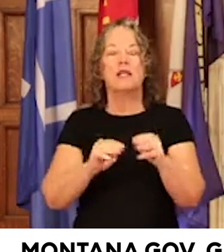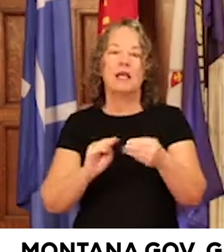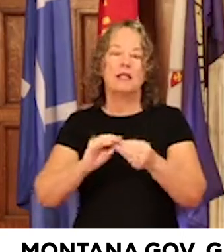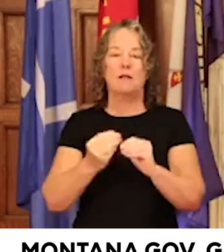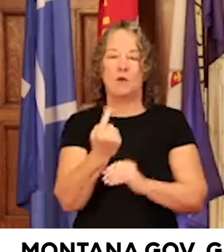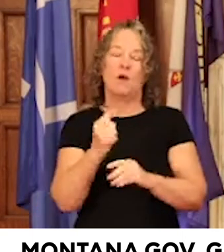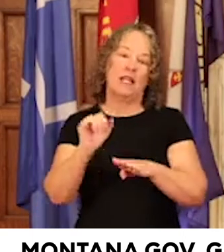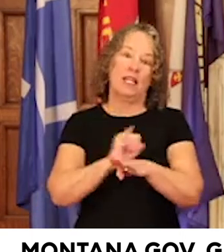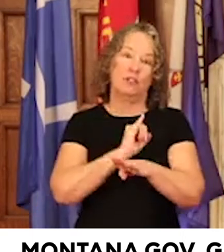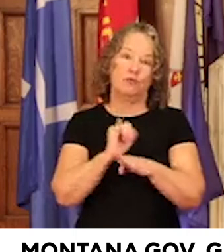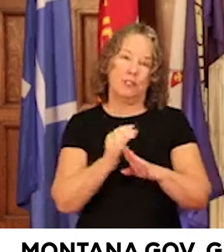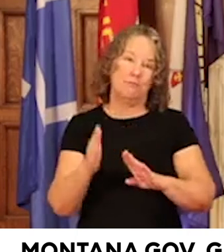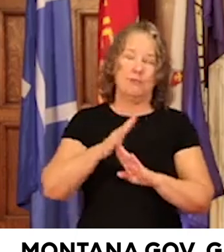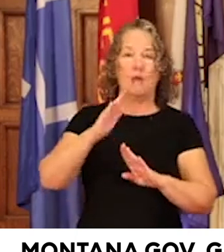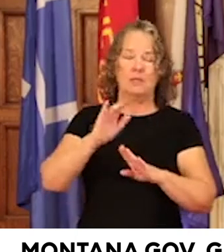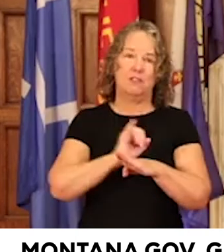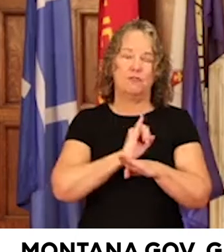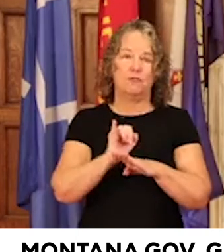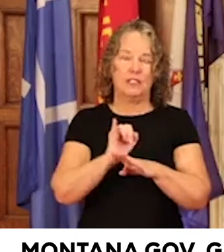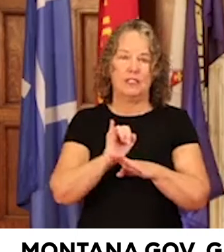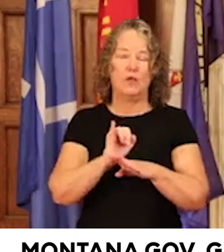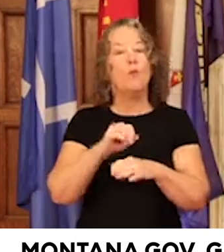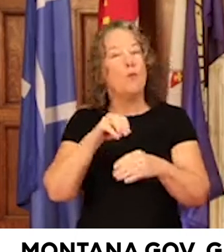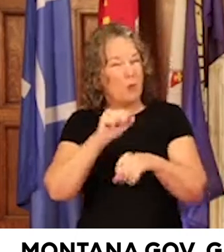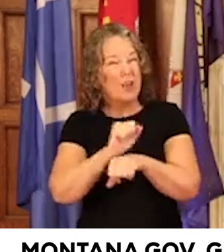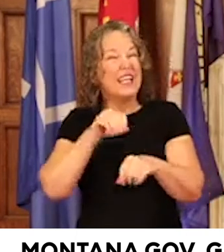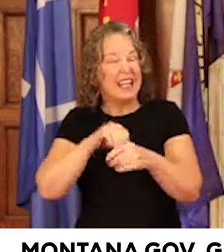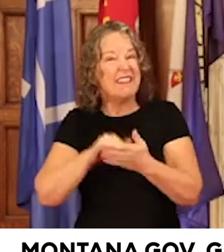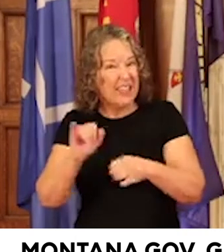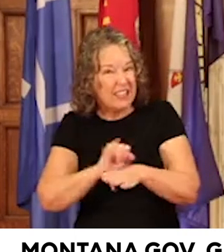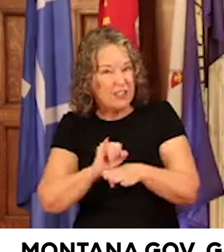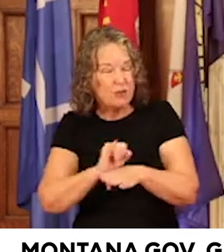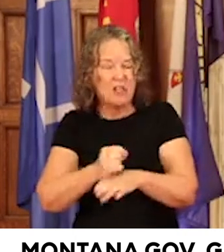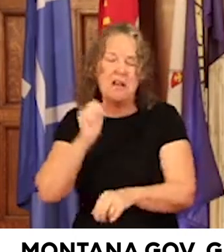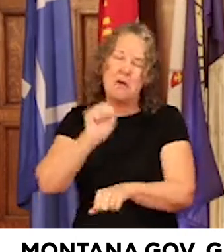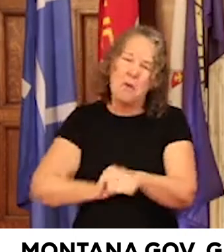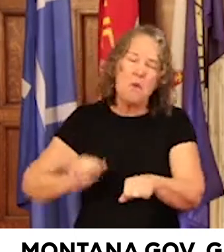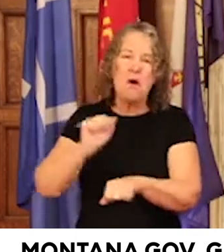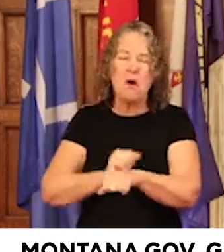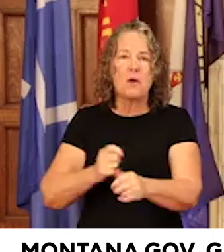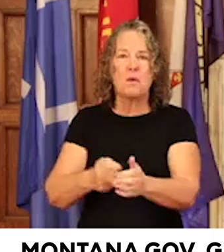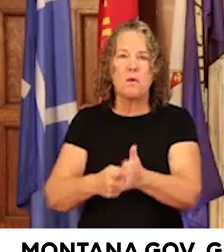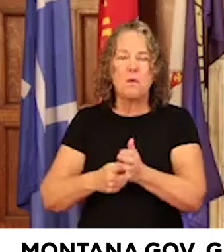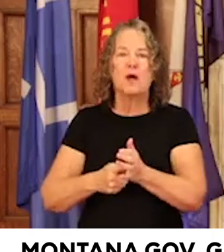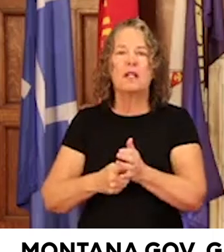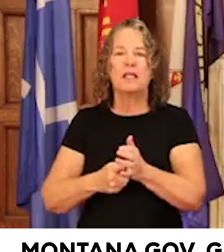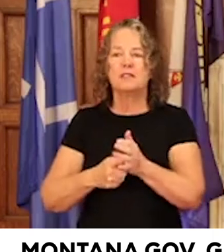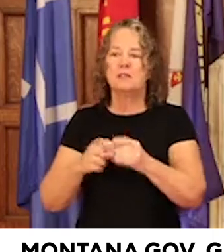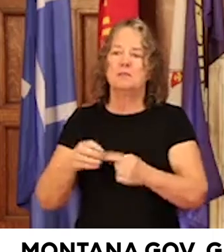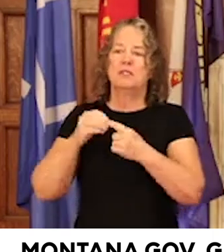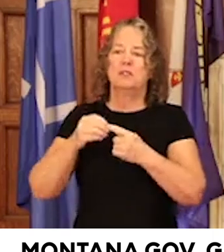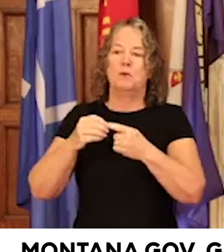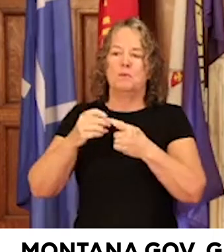is working in Montana's number one industry is hard work. It takes a special kind of person to get the